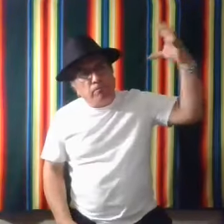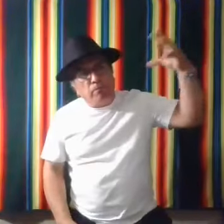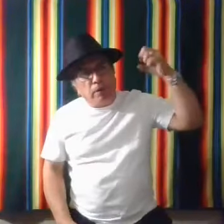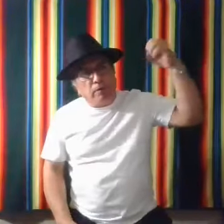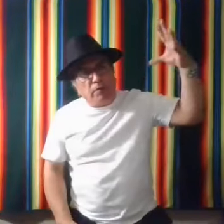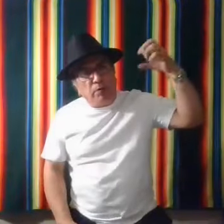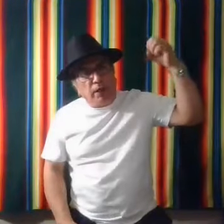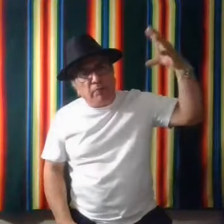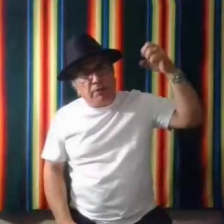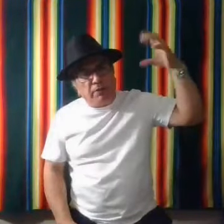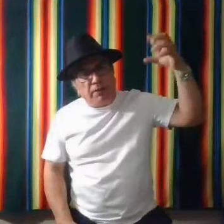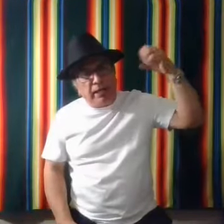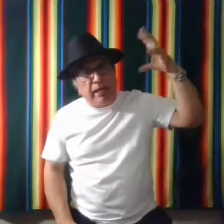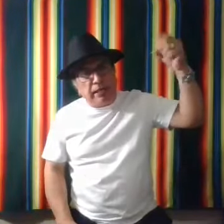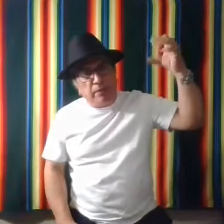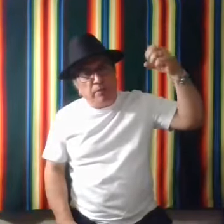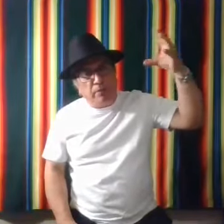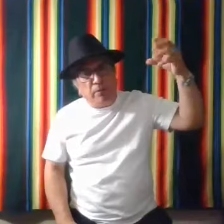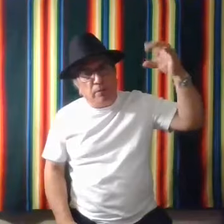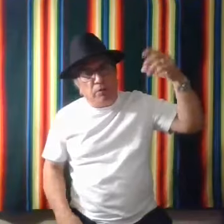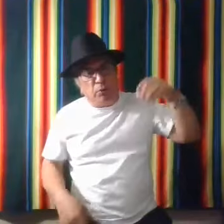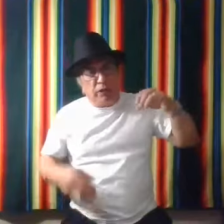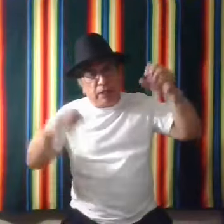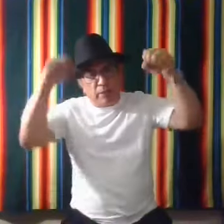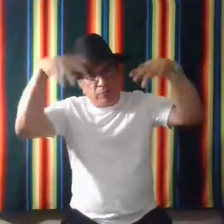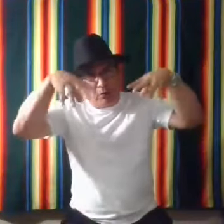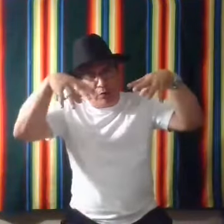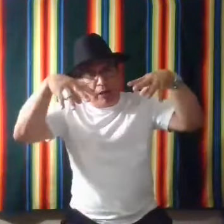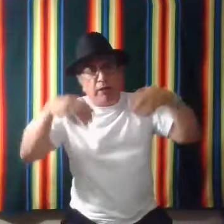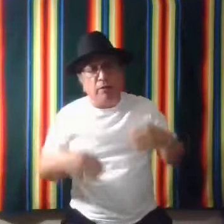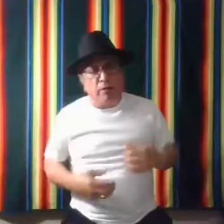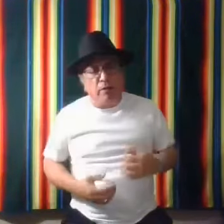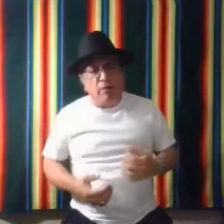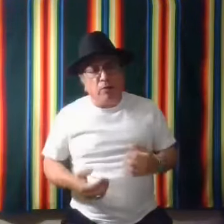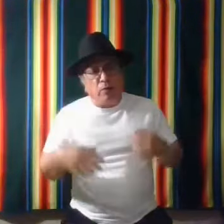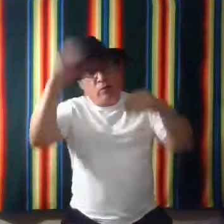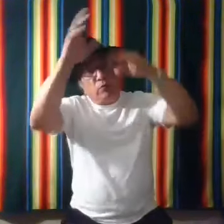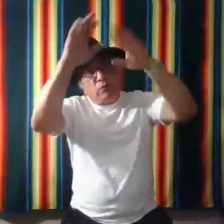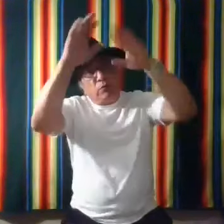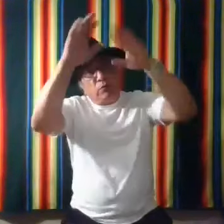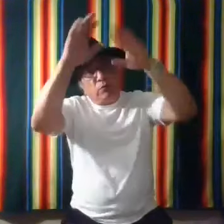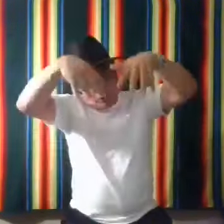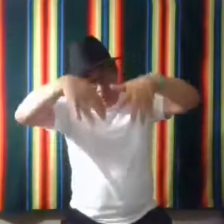um summertime is is the heat springtime the rain snowing